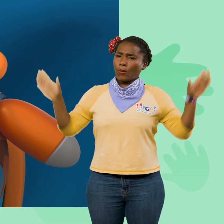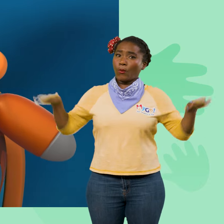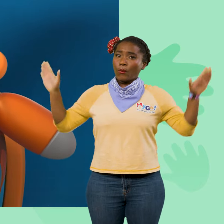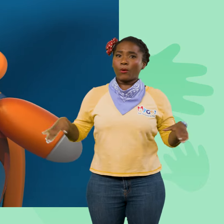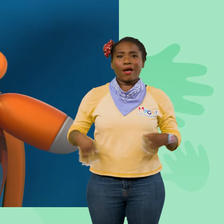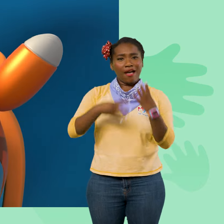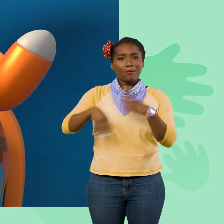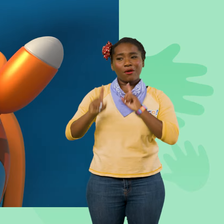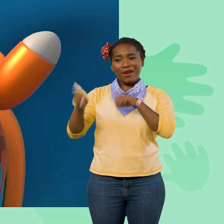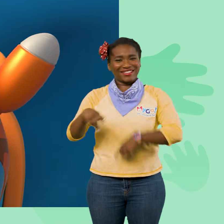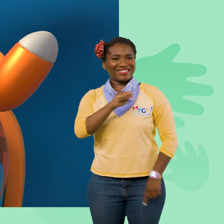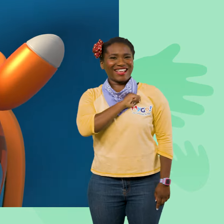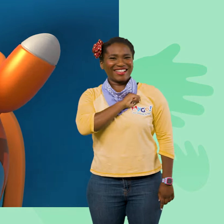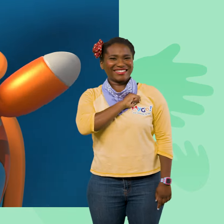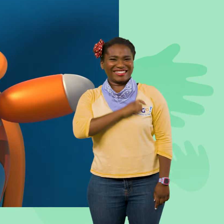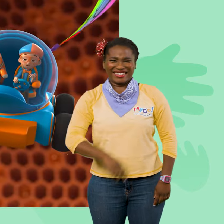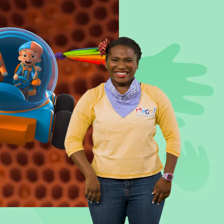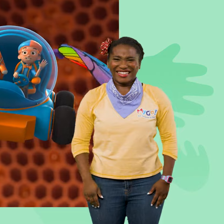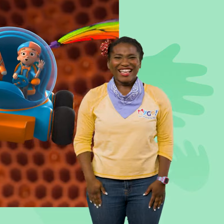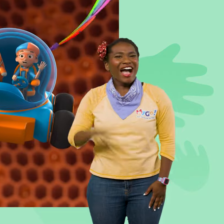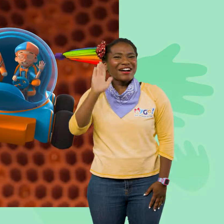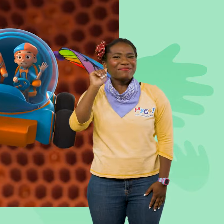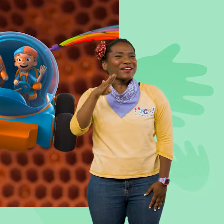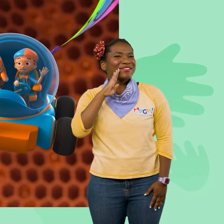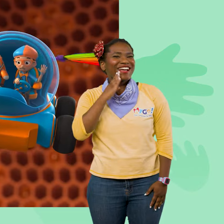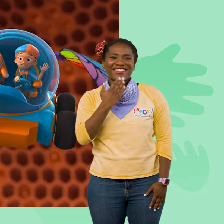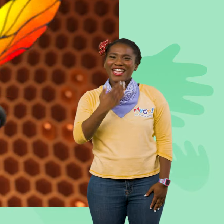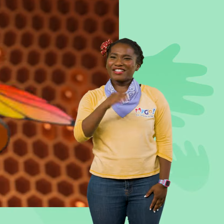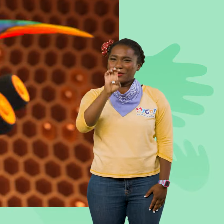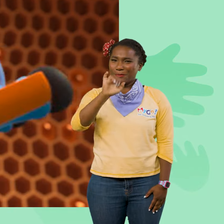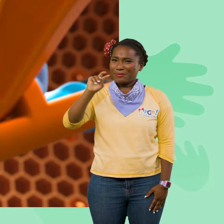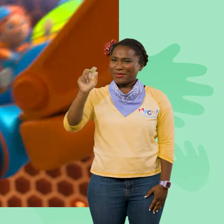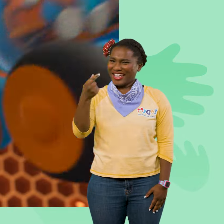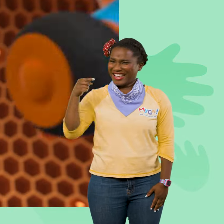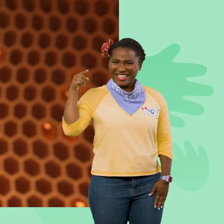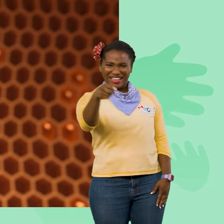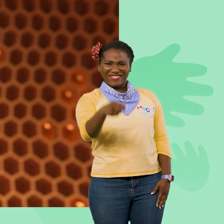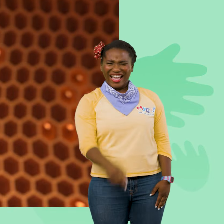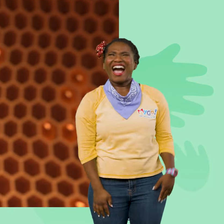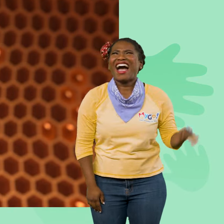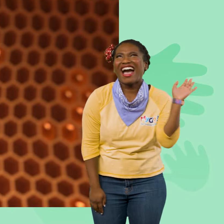answer tabs. Bye, Bijon. Bye, for being you. Bye.